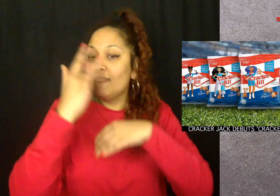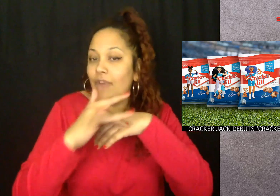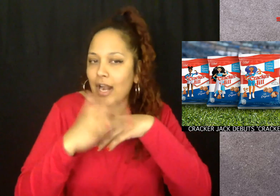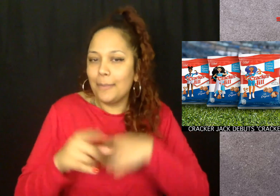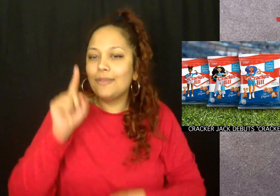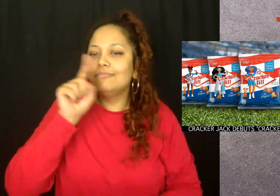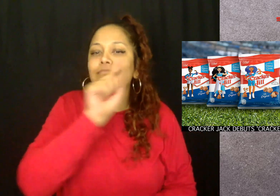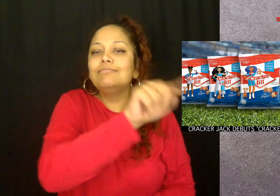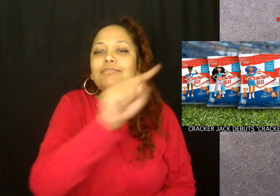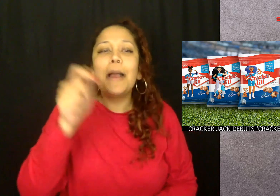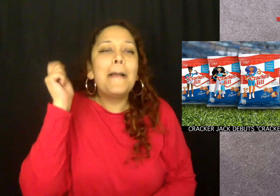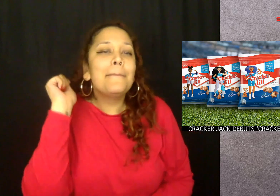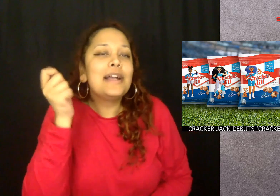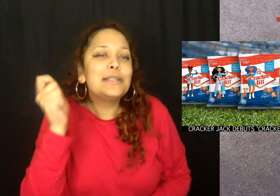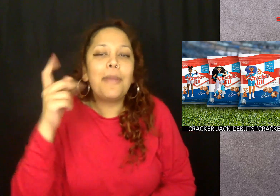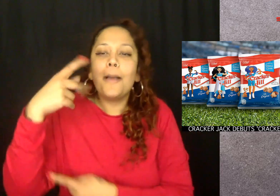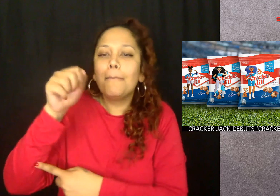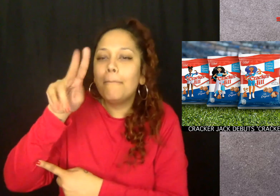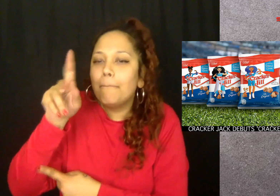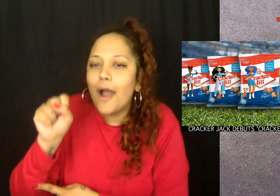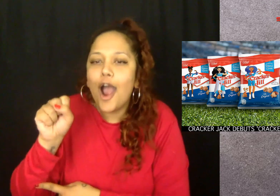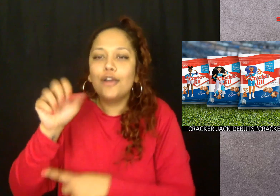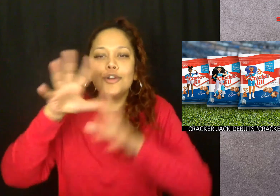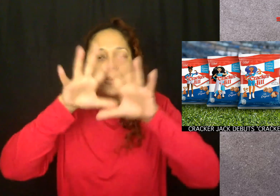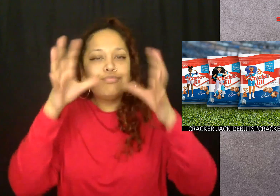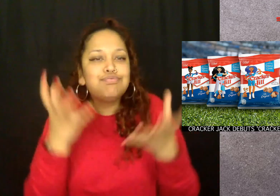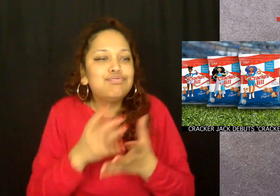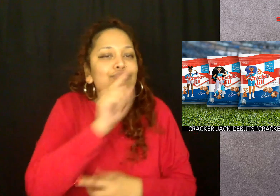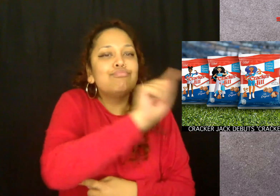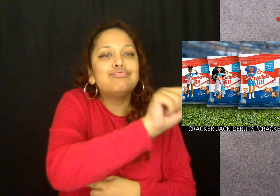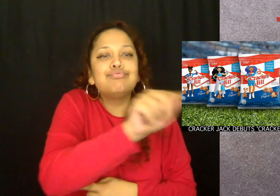They will be available at baseball parks nationwide this year.